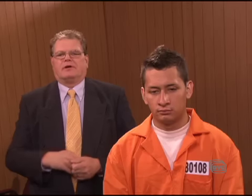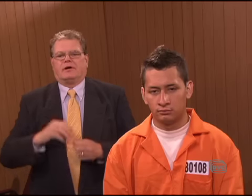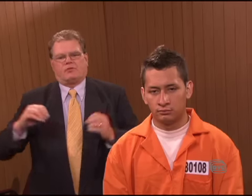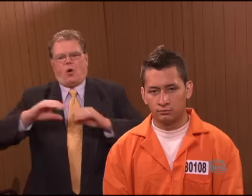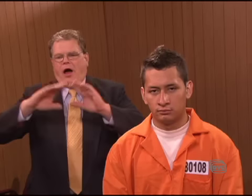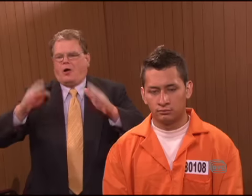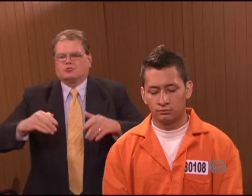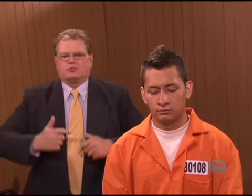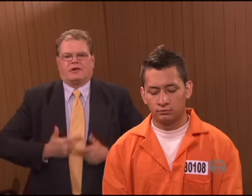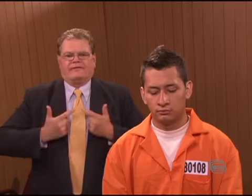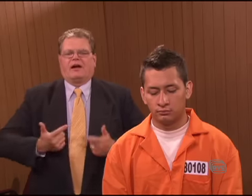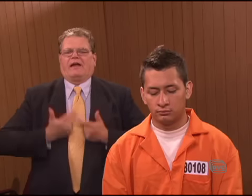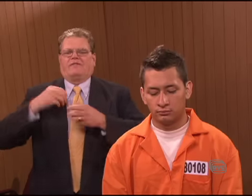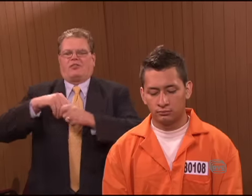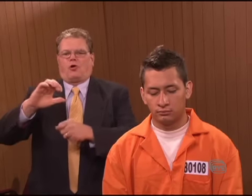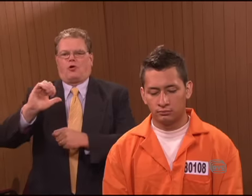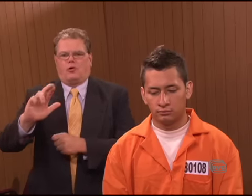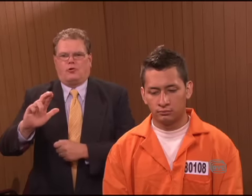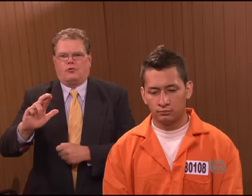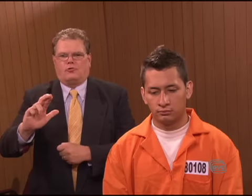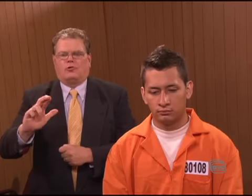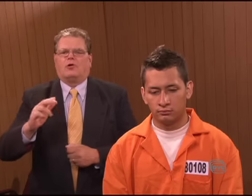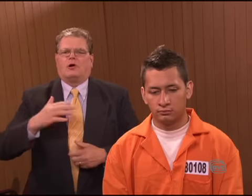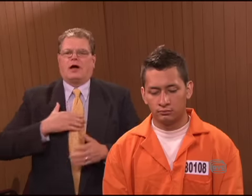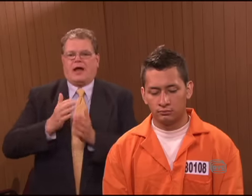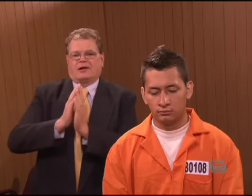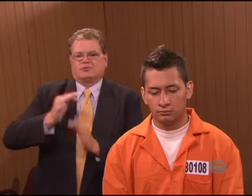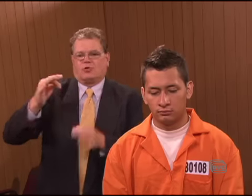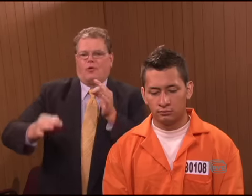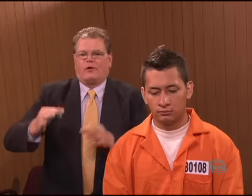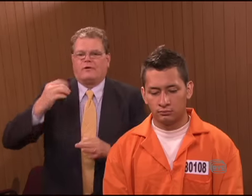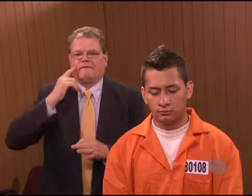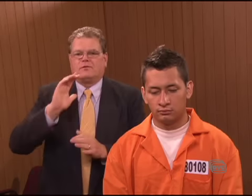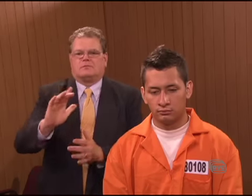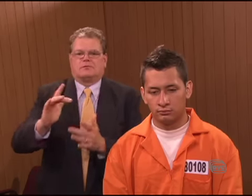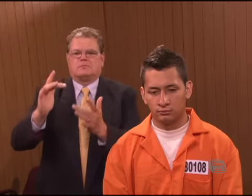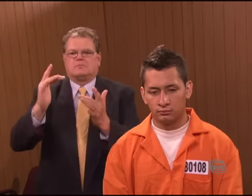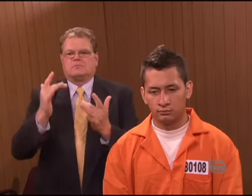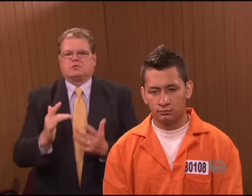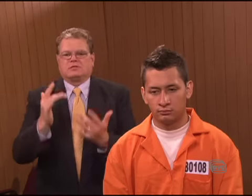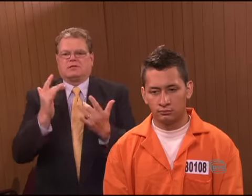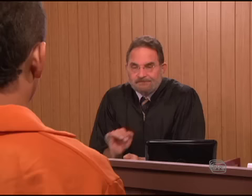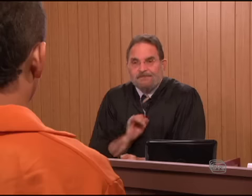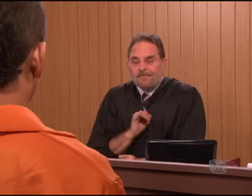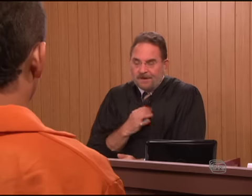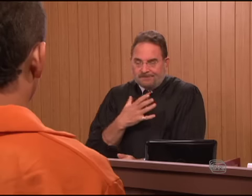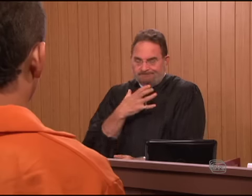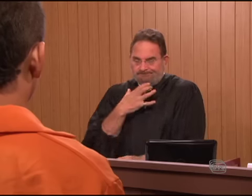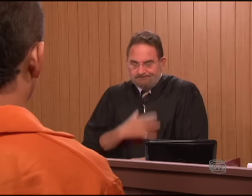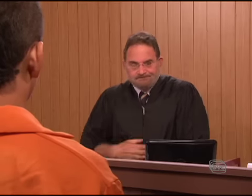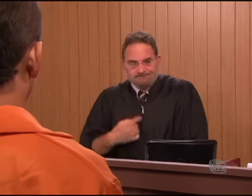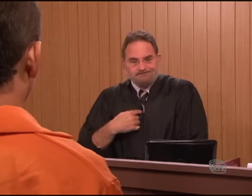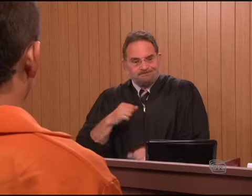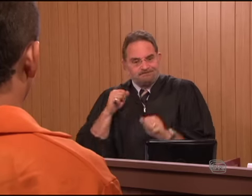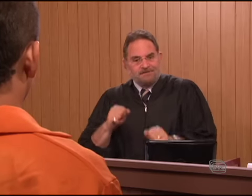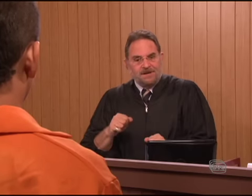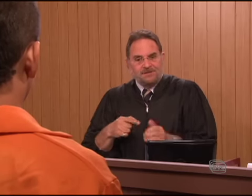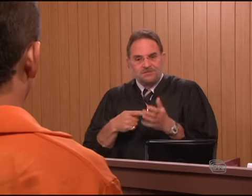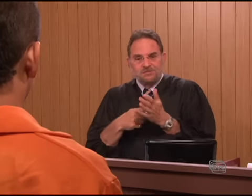He has no house to live right now. They all live in a car. So I'm asking the court, please, for mercy. I wish I could show you